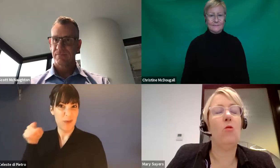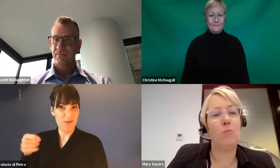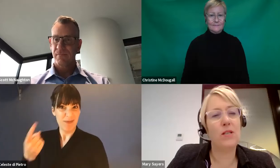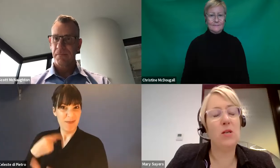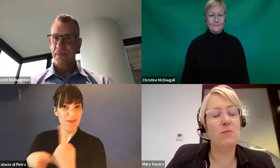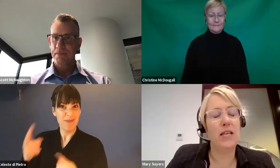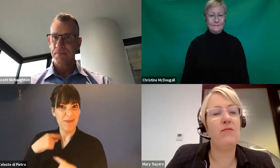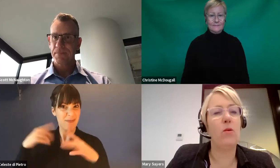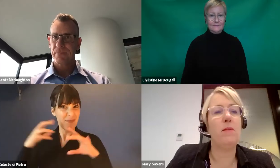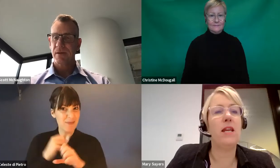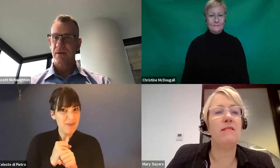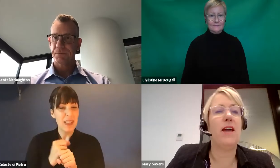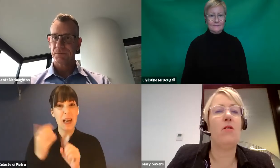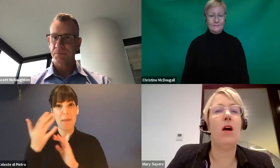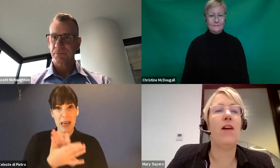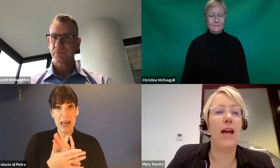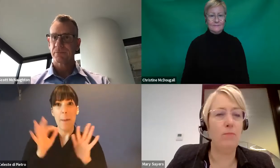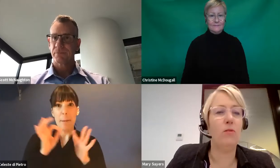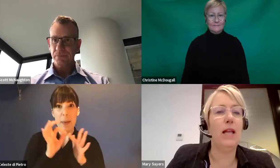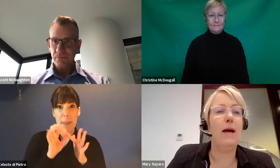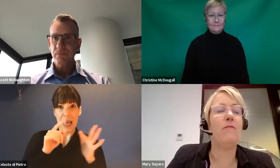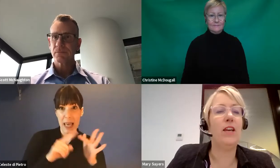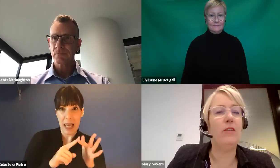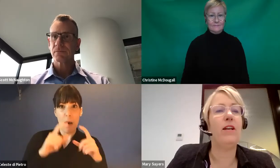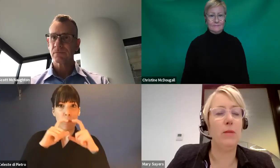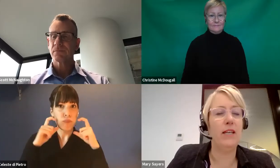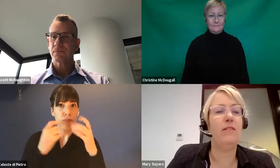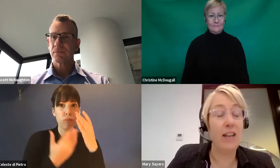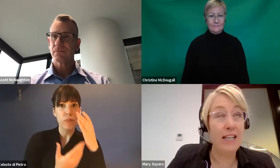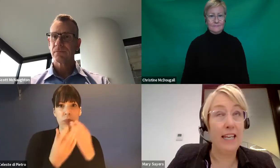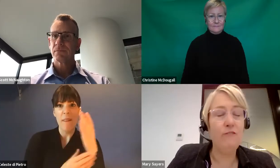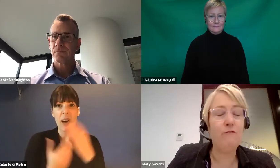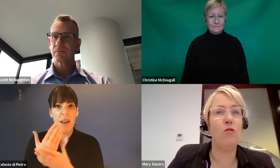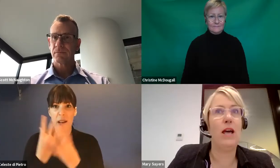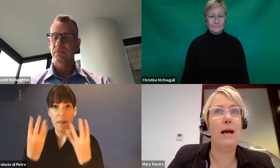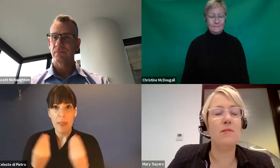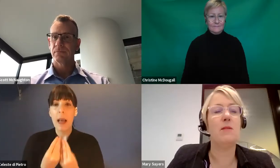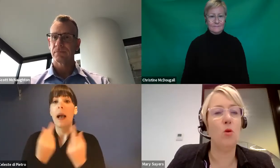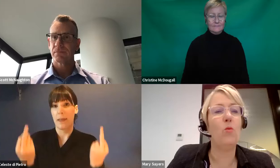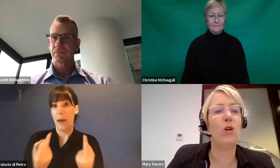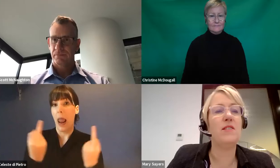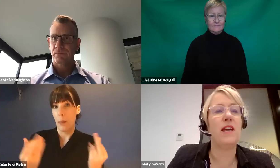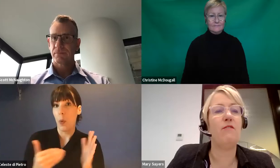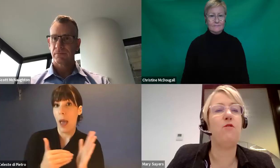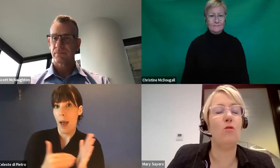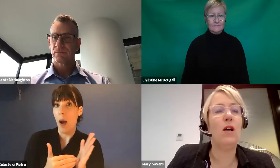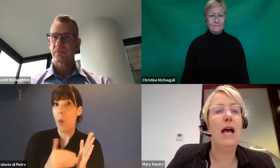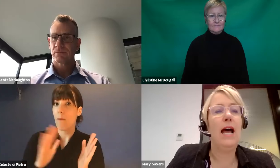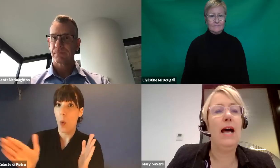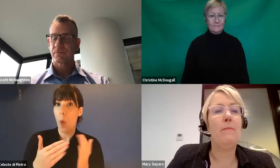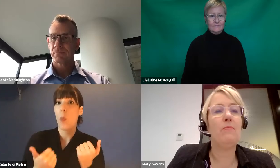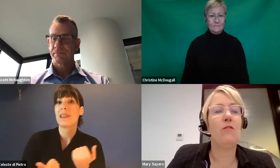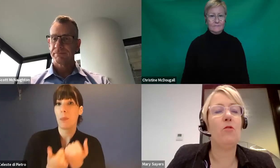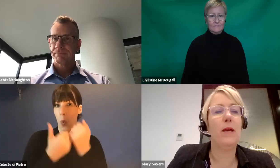or personal protective equipment is now available fairly readily for support workers and for